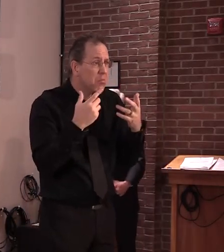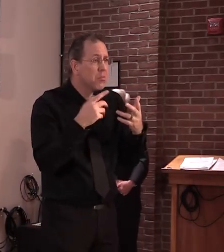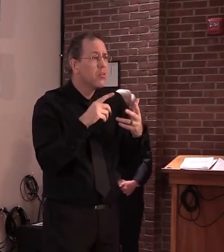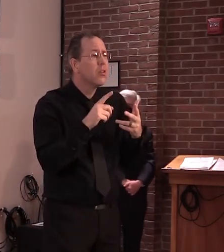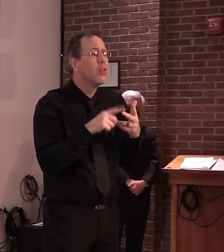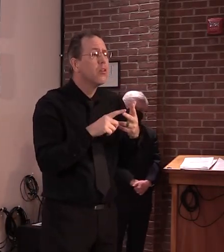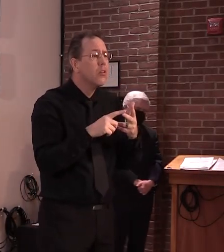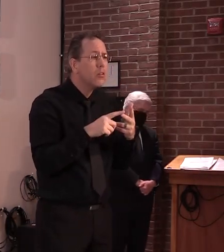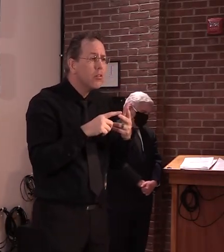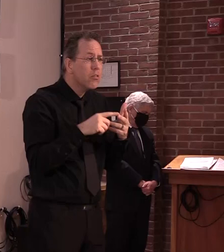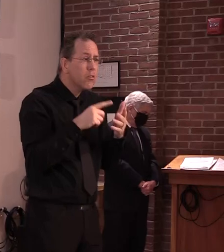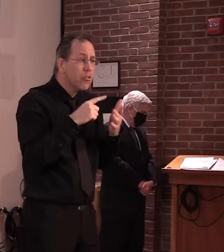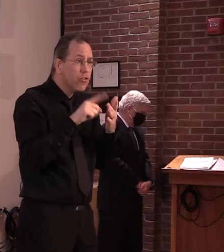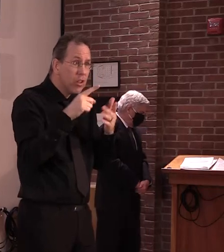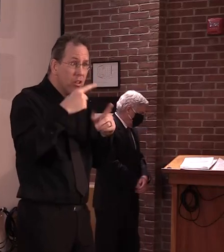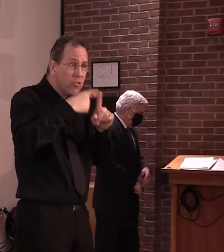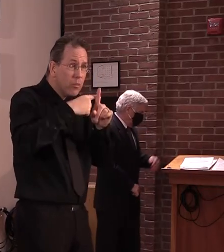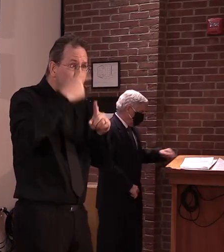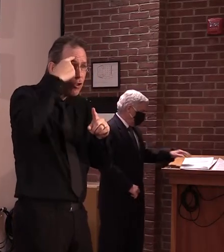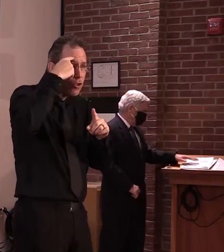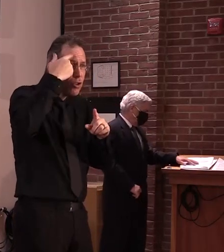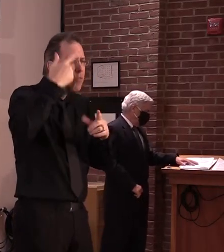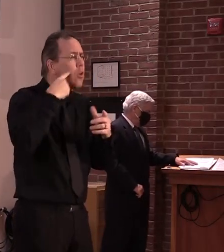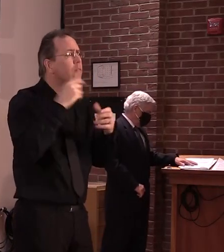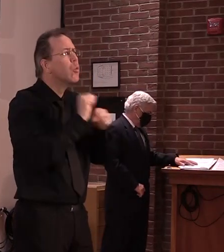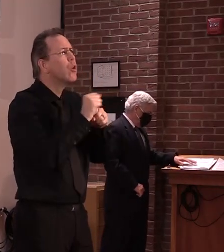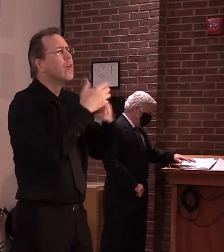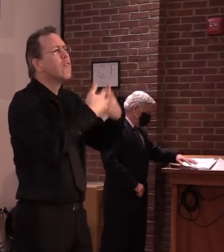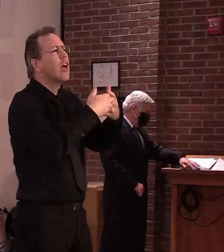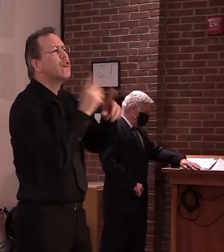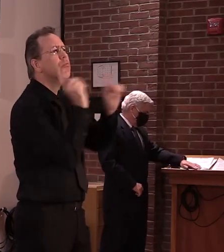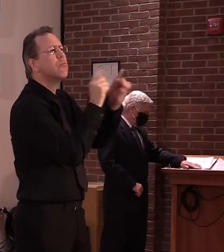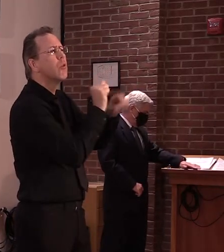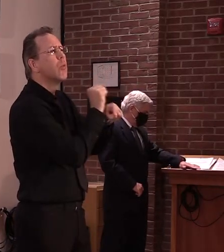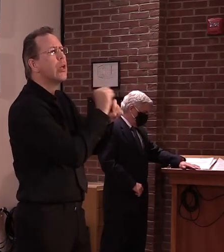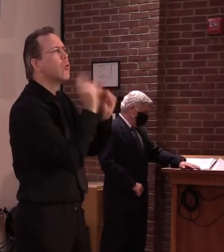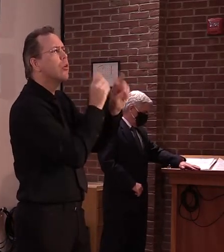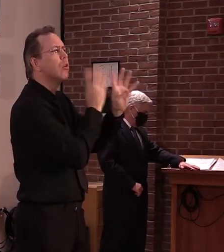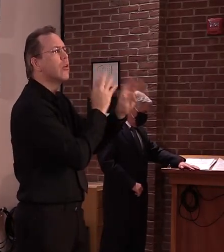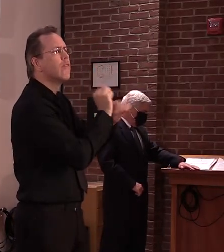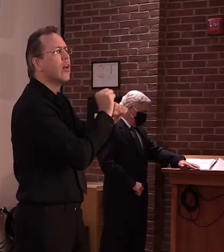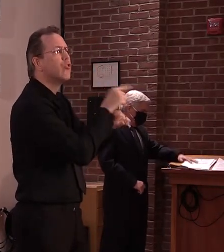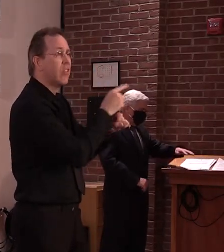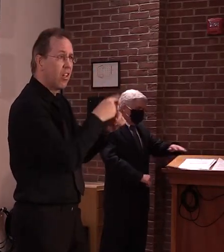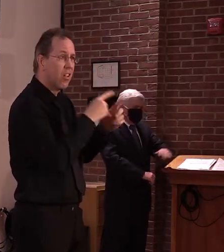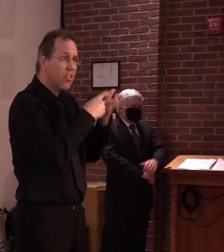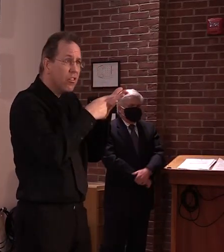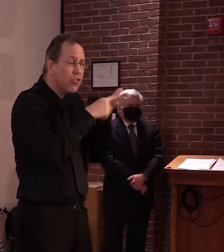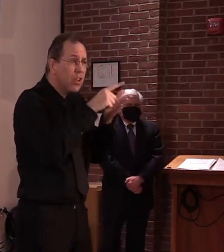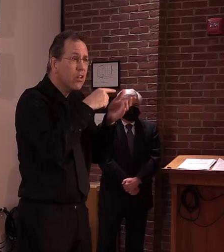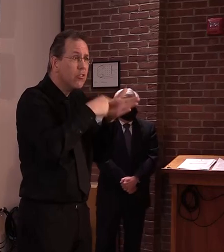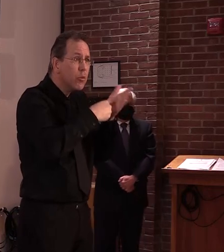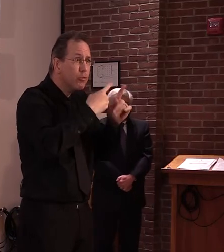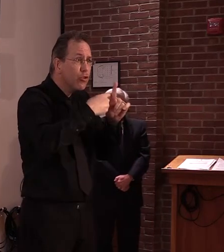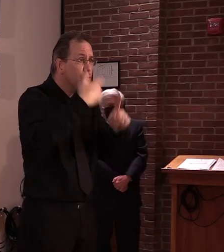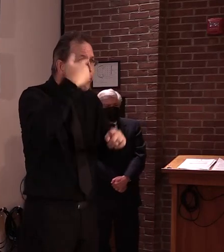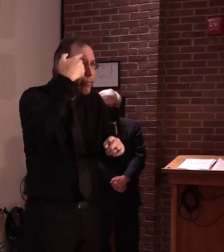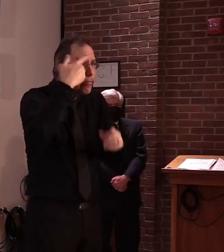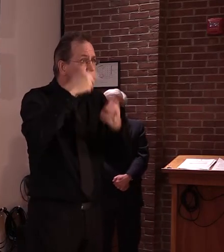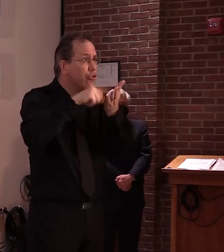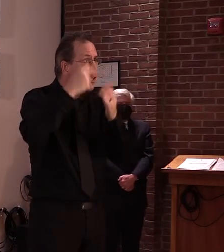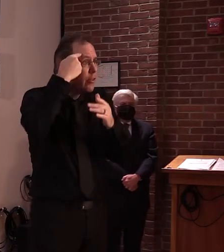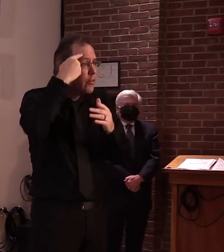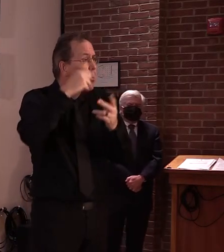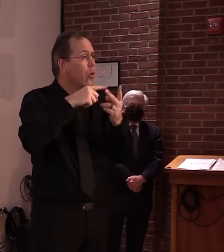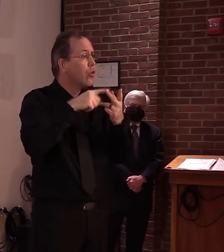for instance, in some of the manufacturing construction entities, but knowing that thermometers are in short supply. I mean, we're